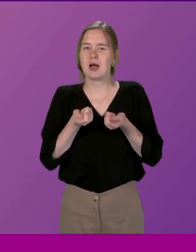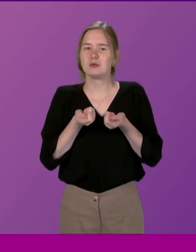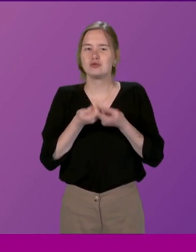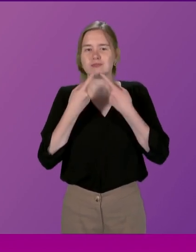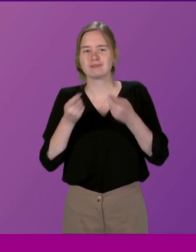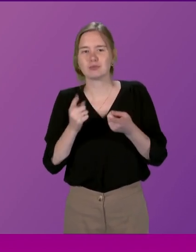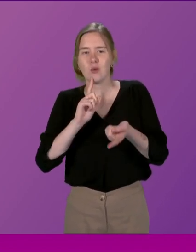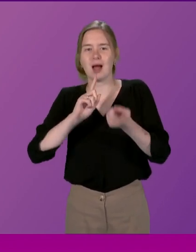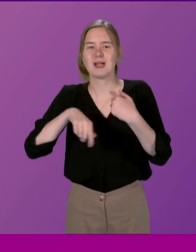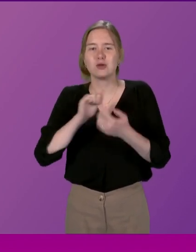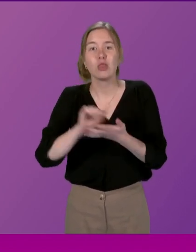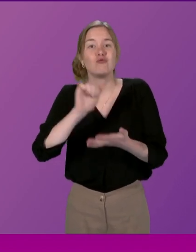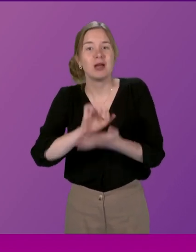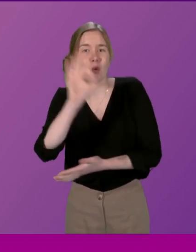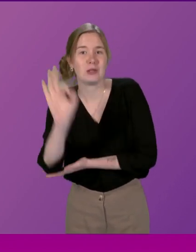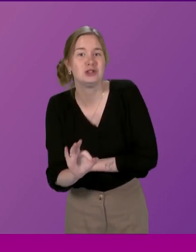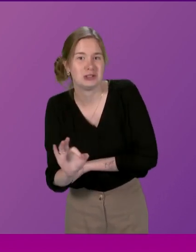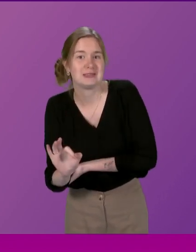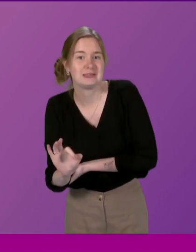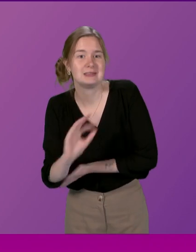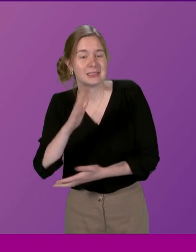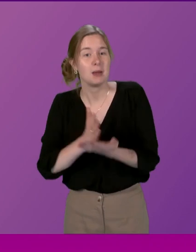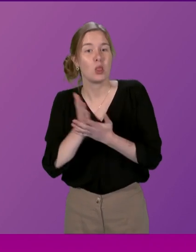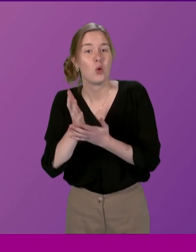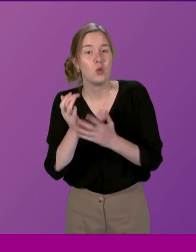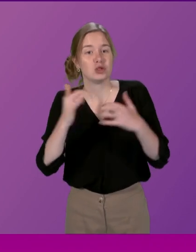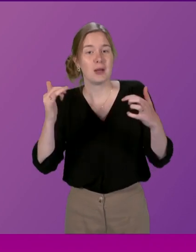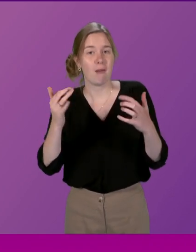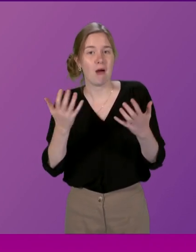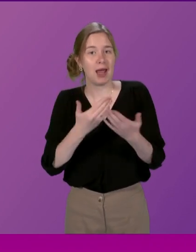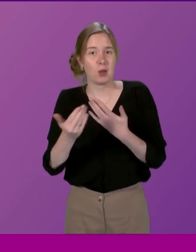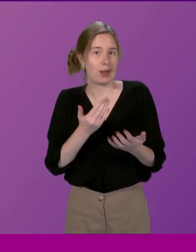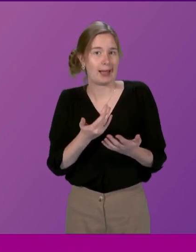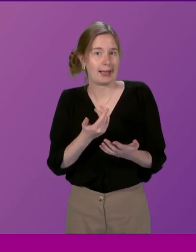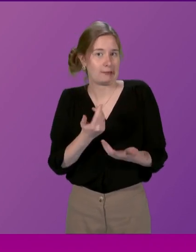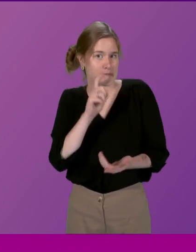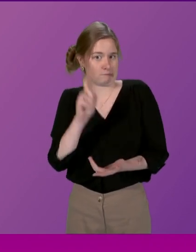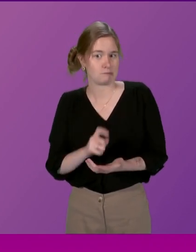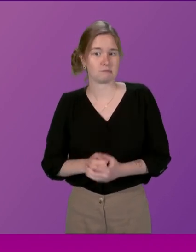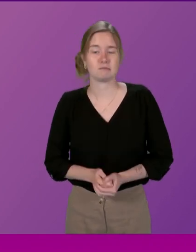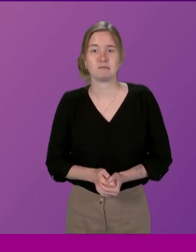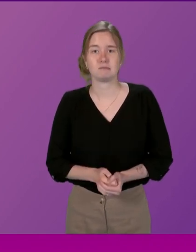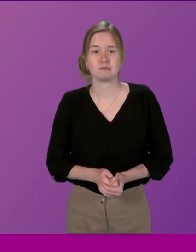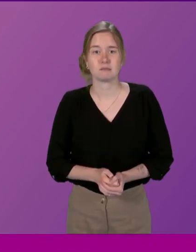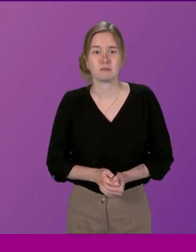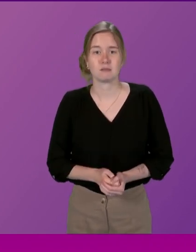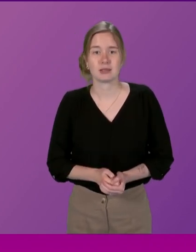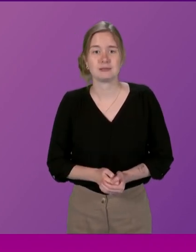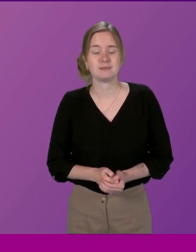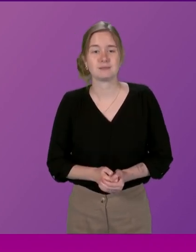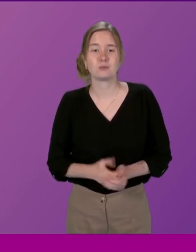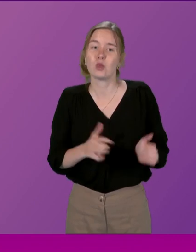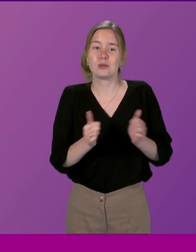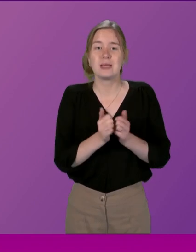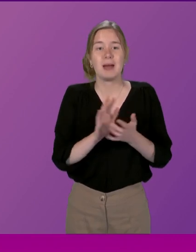minister to answer the question they've been asked, which has been through the chamber desk in most cases anyway? Martin Whitfield. With consent of the Deputy Presiding Officer, I'm